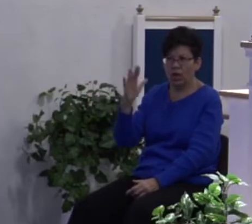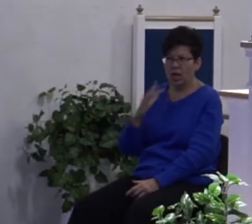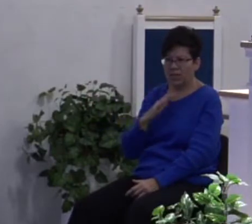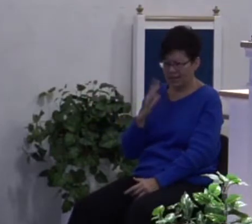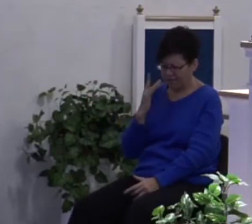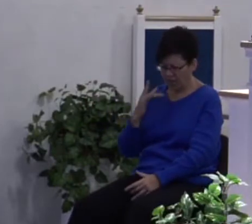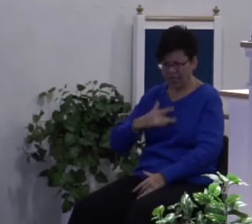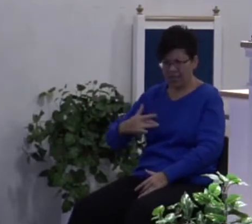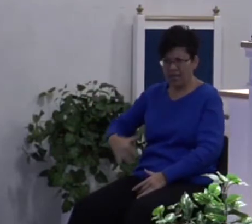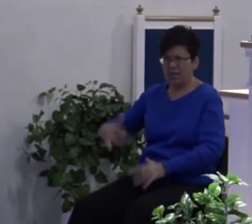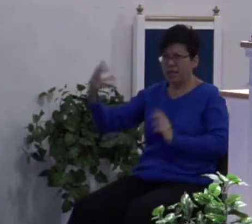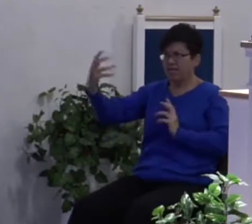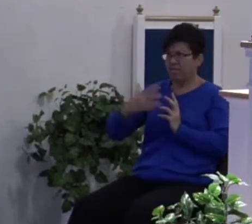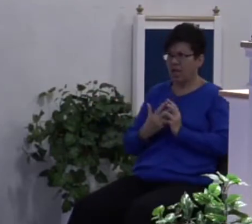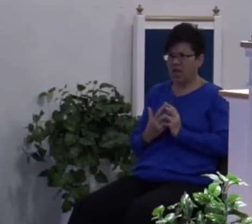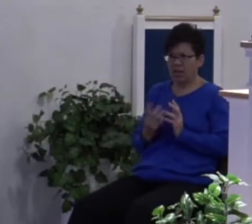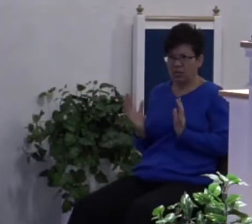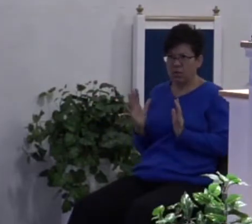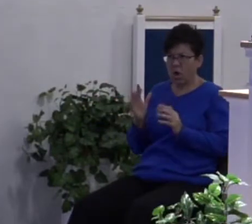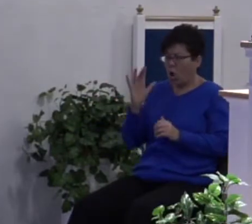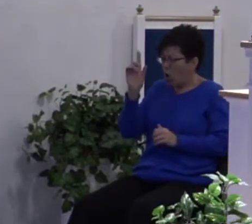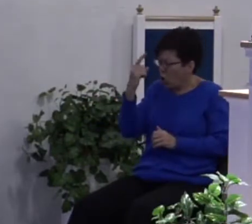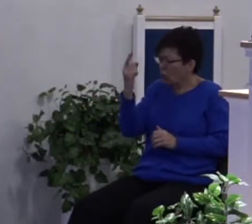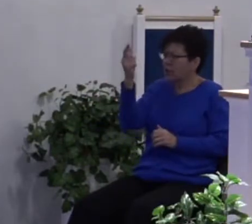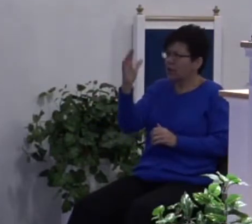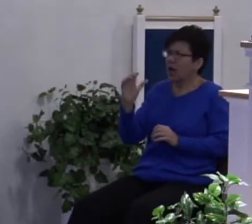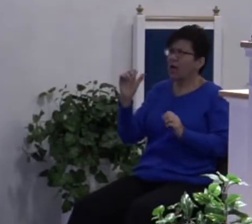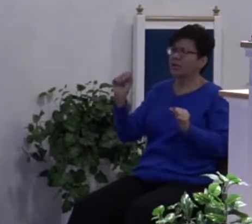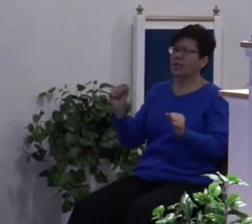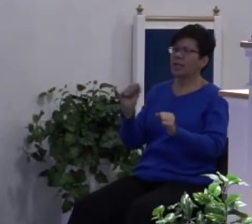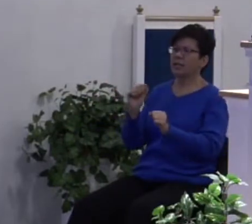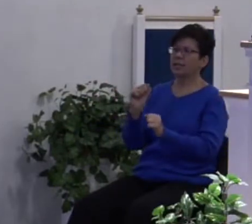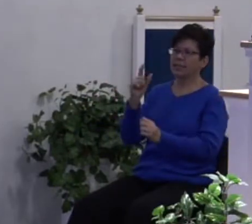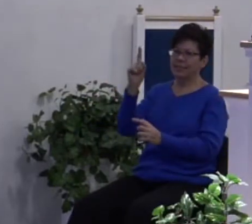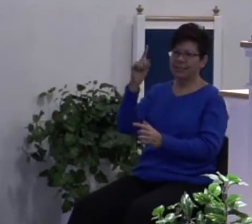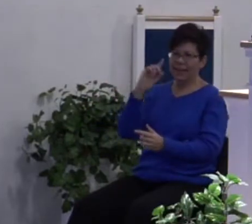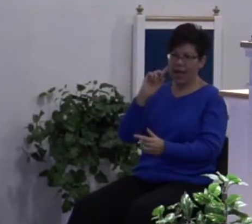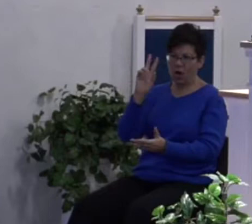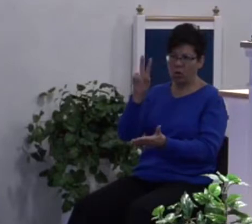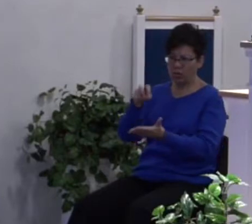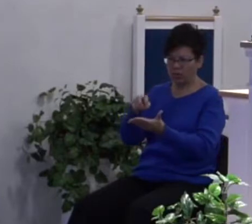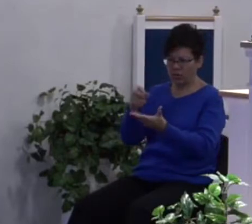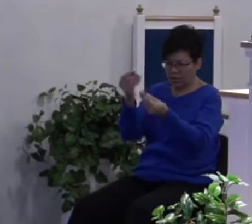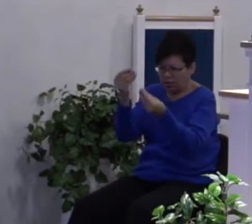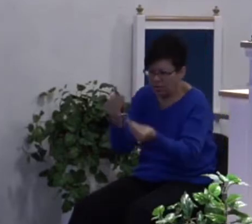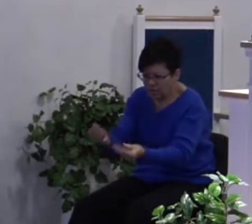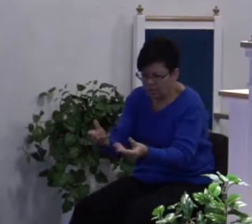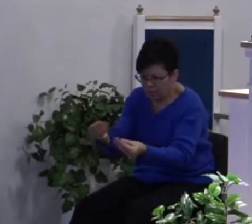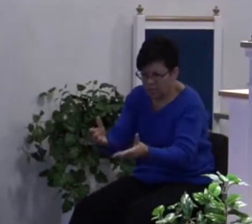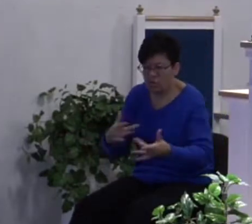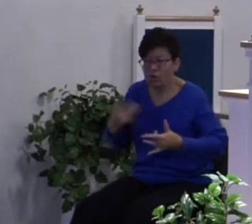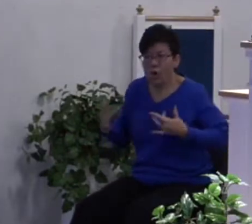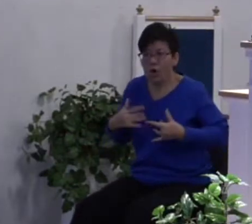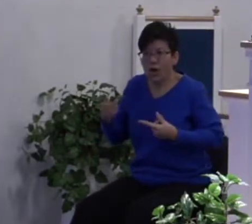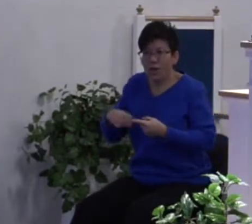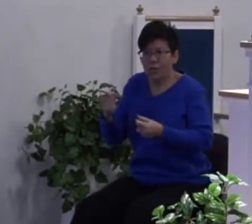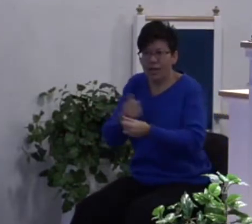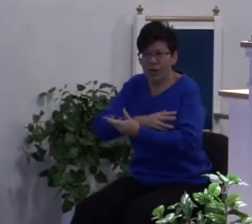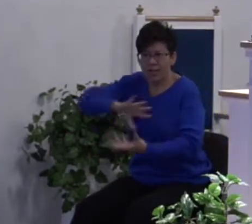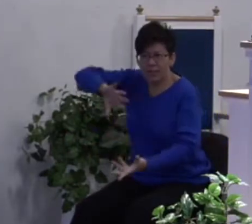nobody can fill. Only God can get down and give you joy when everything is going wrong. Only